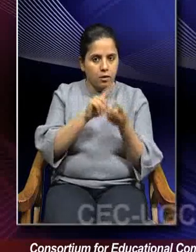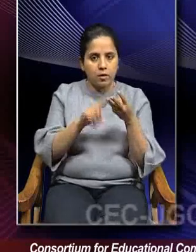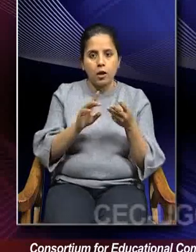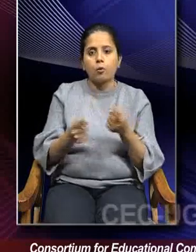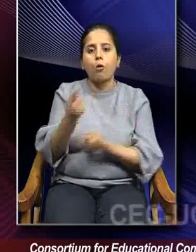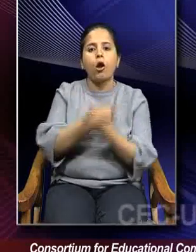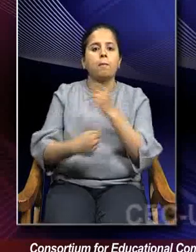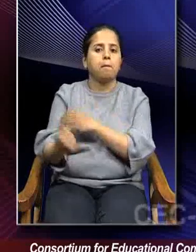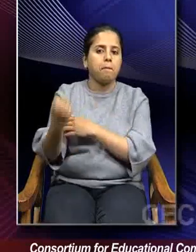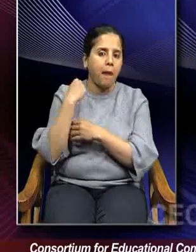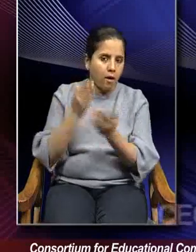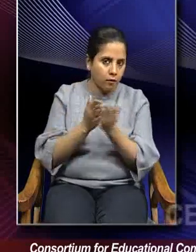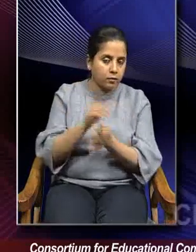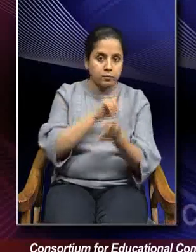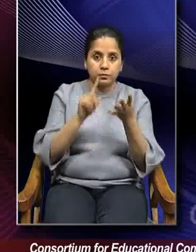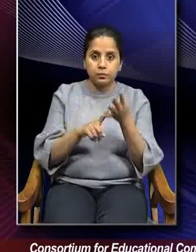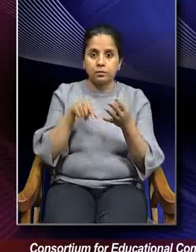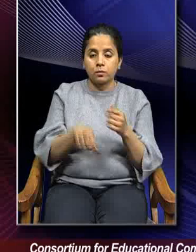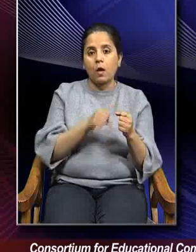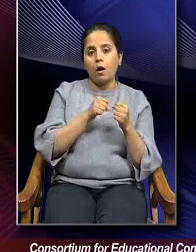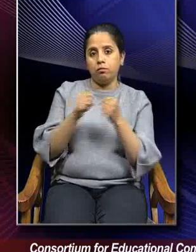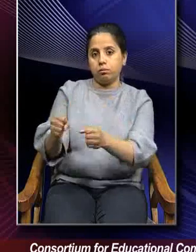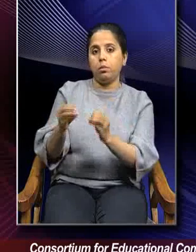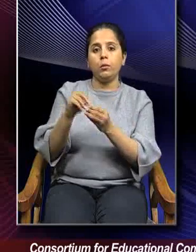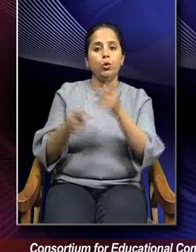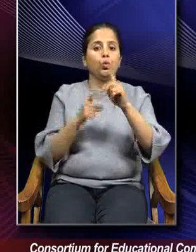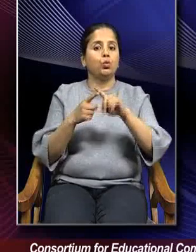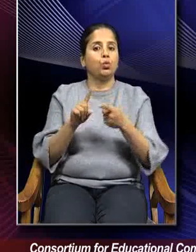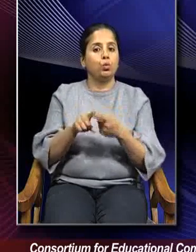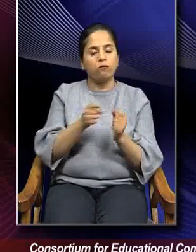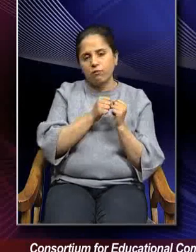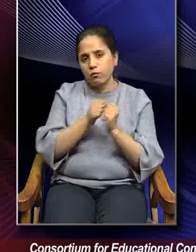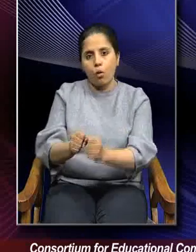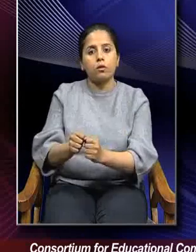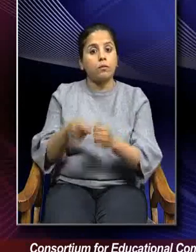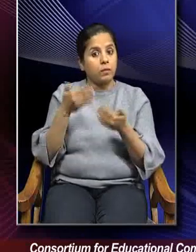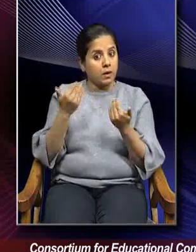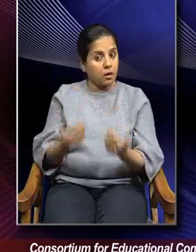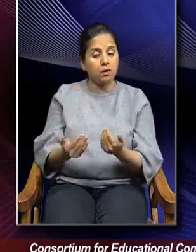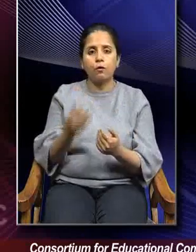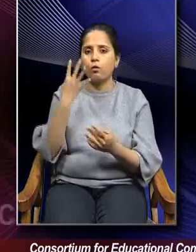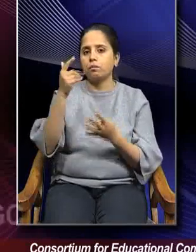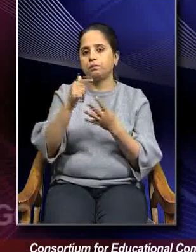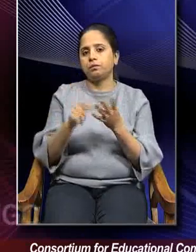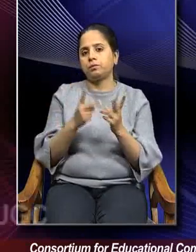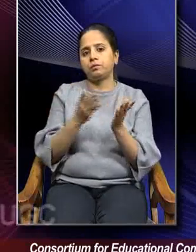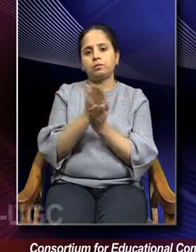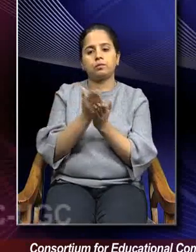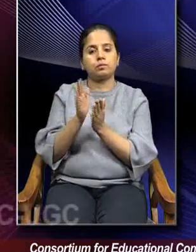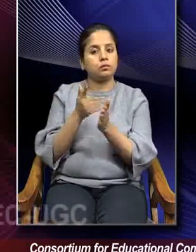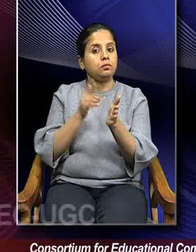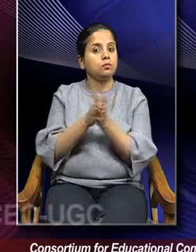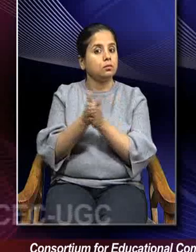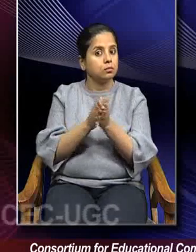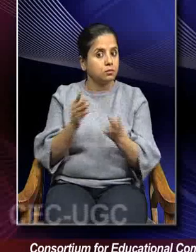political power approach. And last one is brute force approach to motivation. So these are four different approaches to motivation